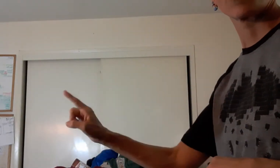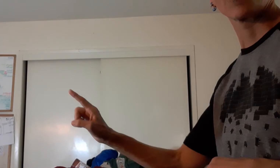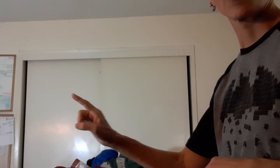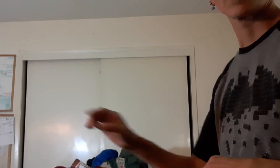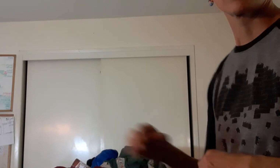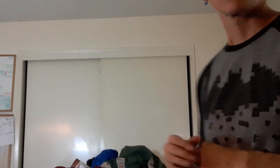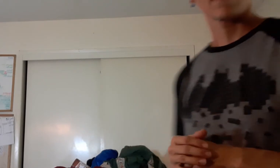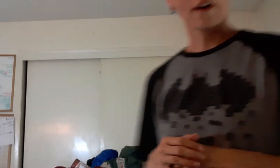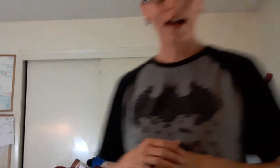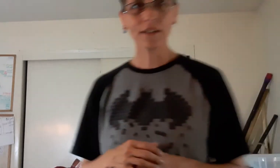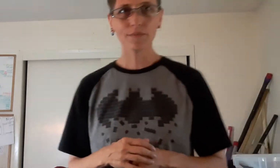All right.